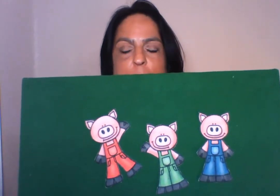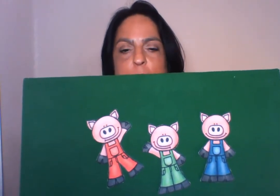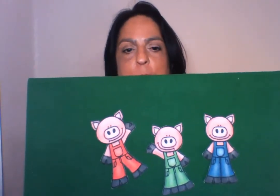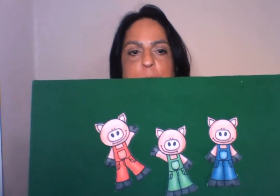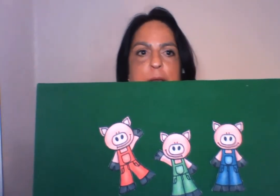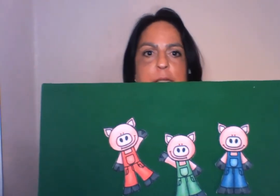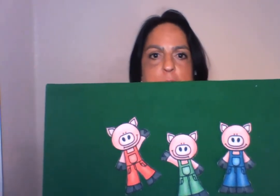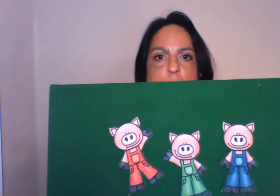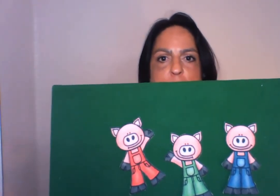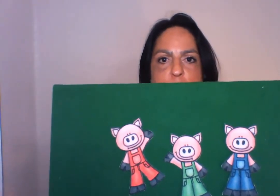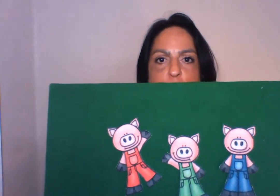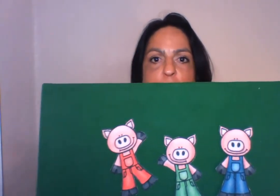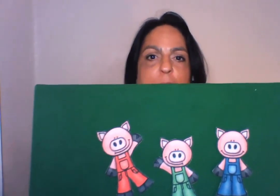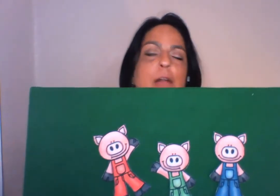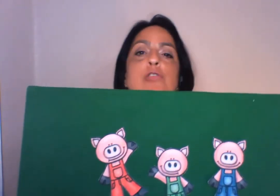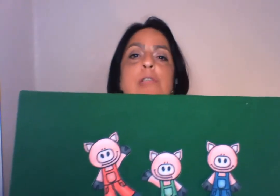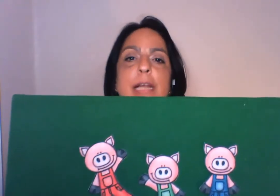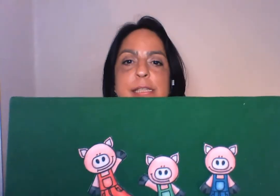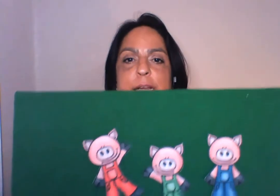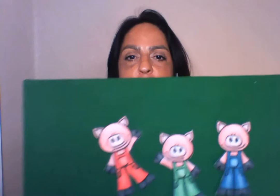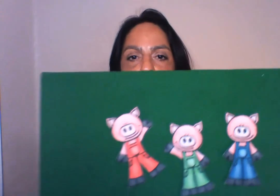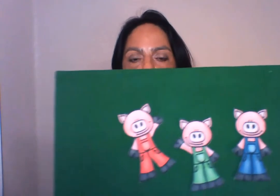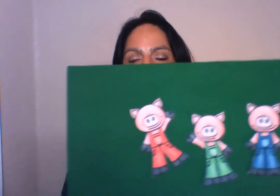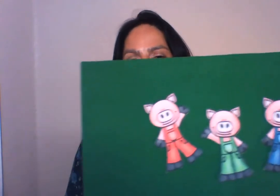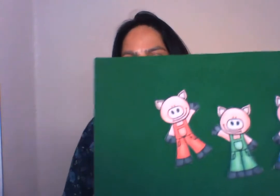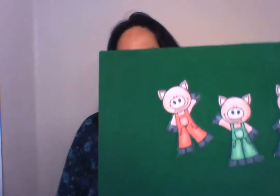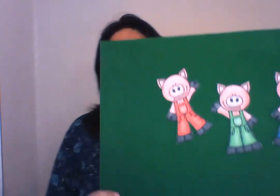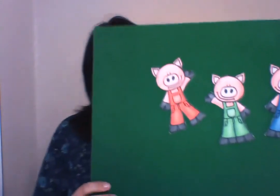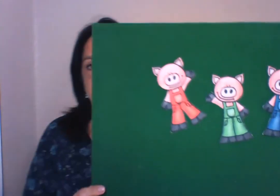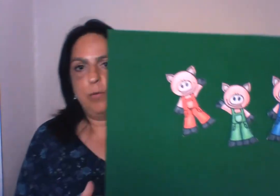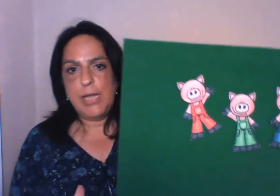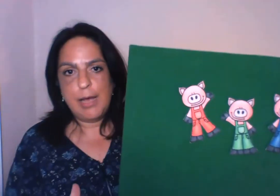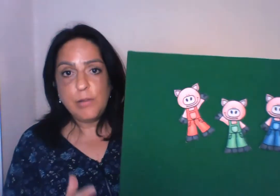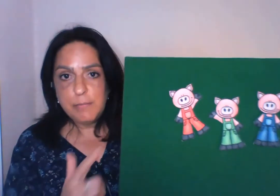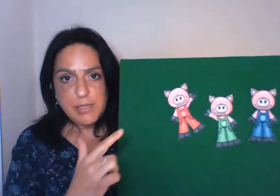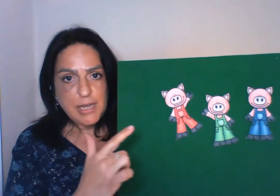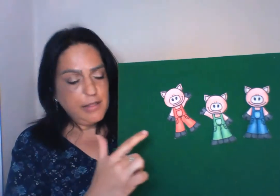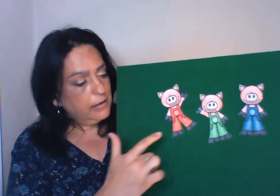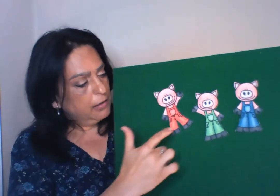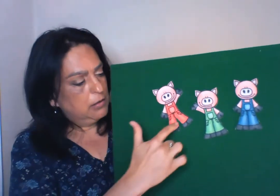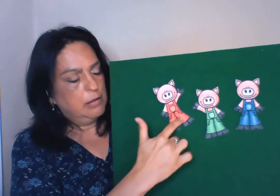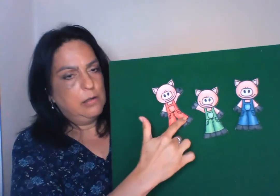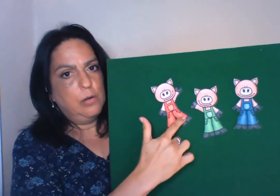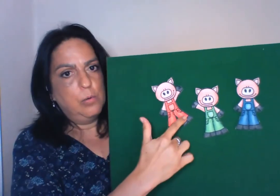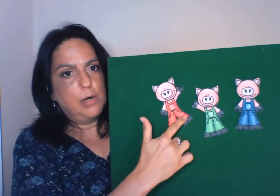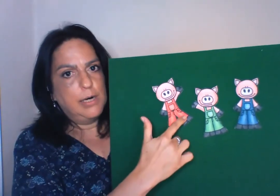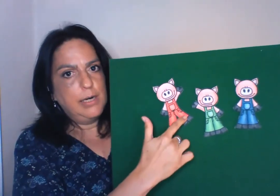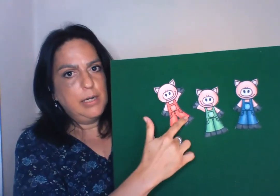little pigs. historia de los tres cerditos. Can we count them together? One,